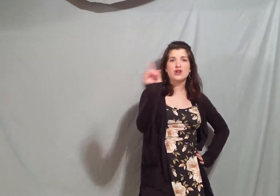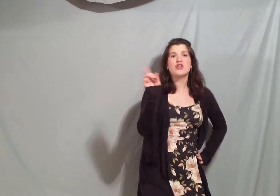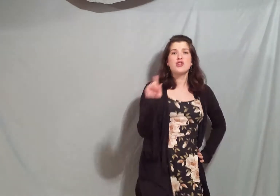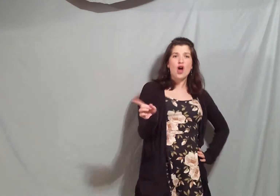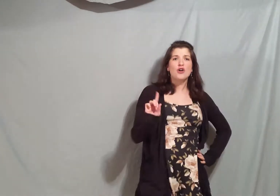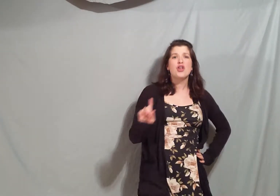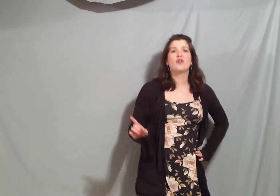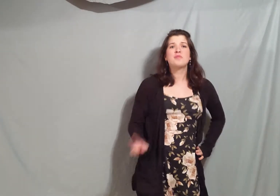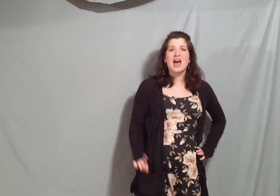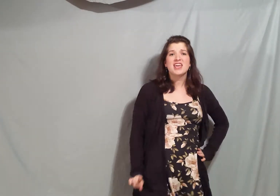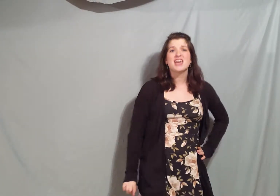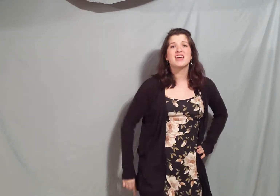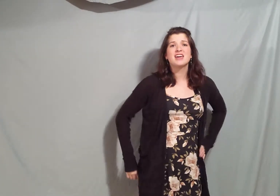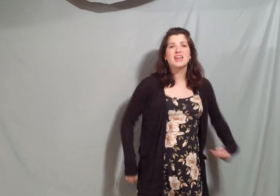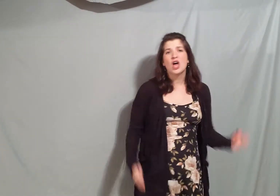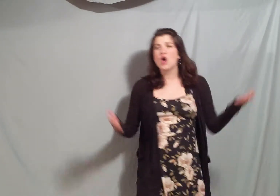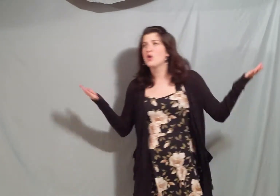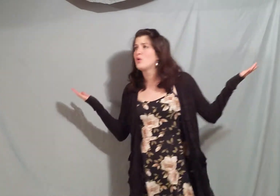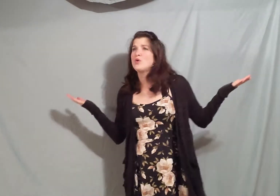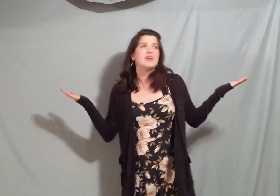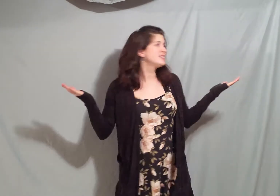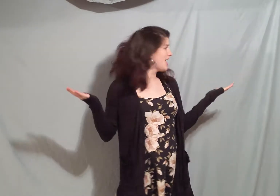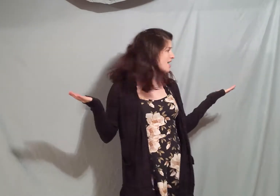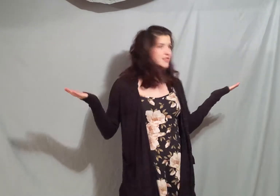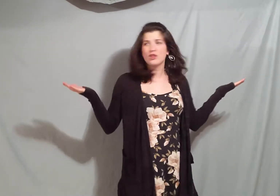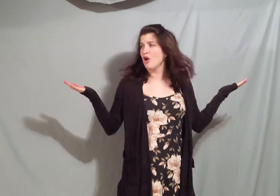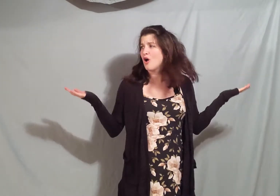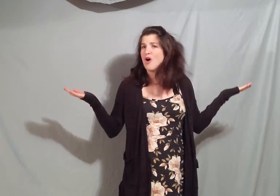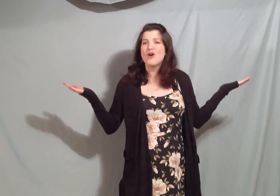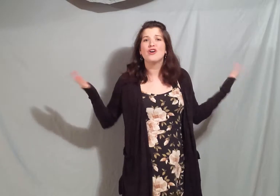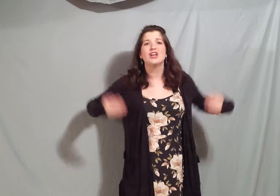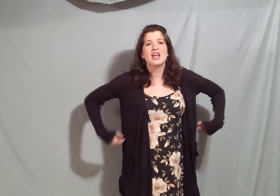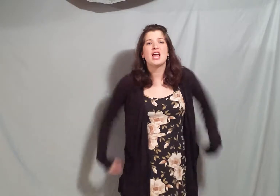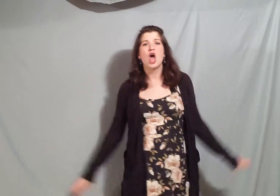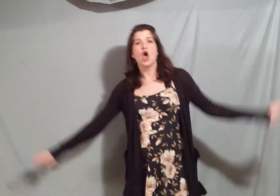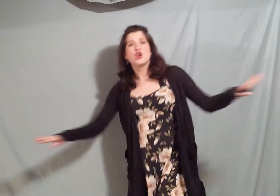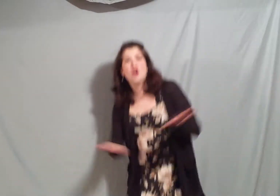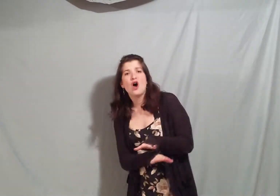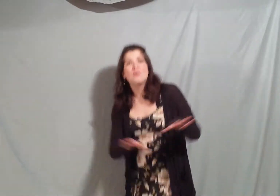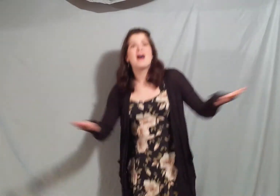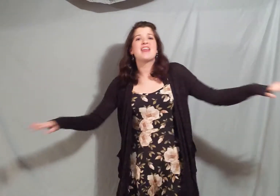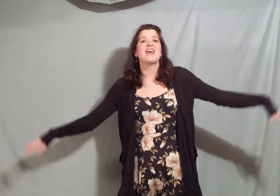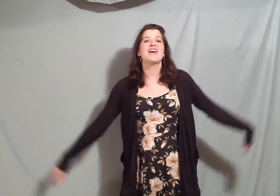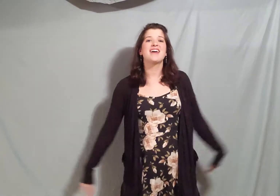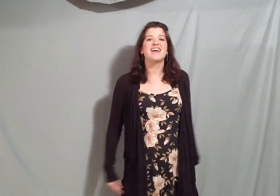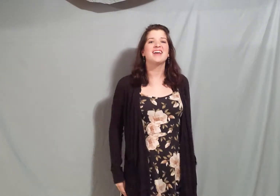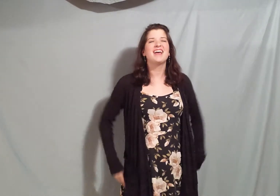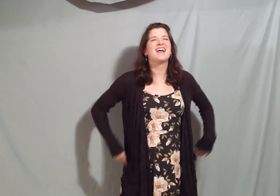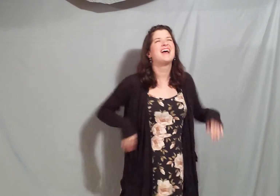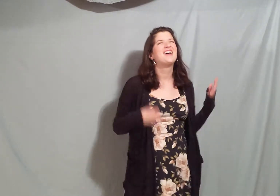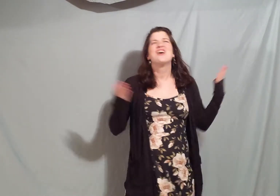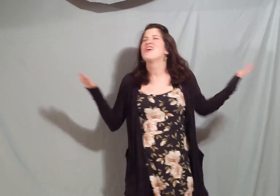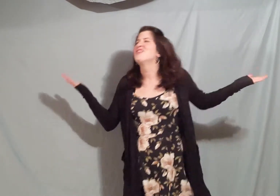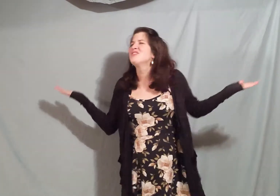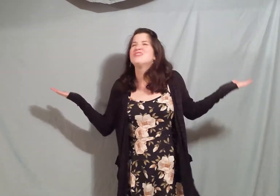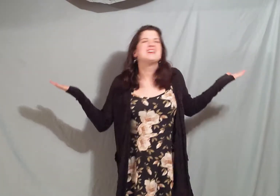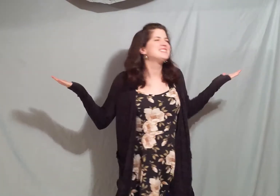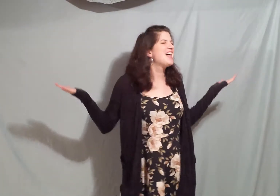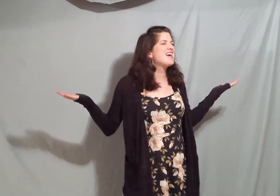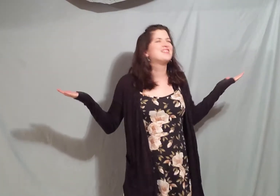no, no, no, nobody Who is like the Lord? Nobody Who is like the